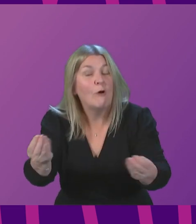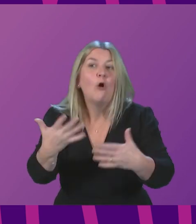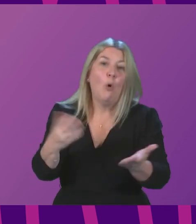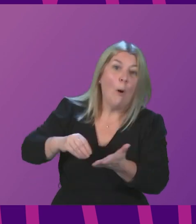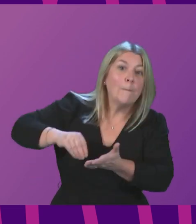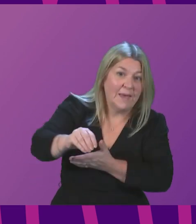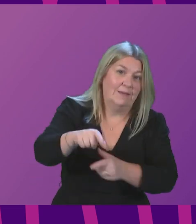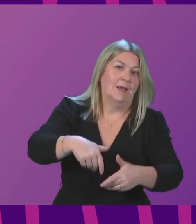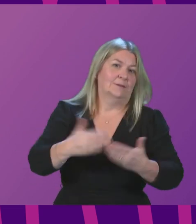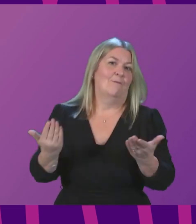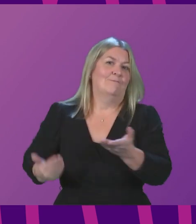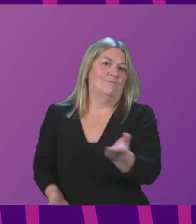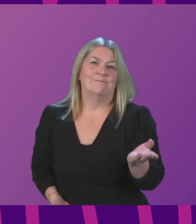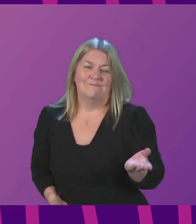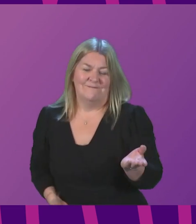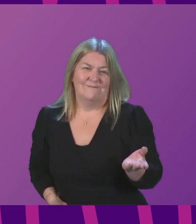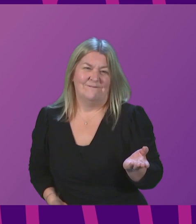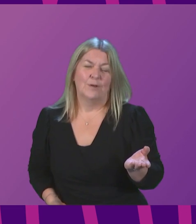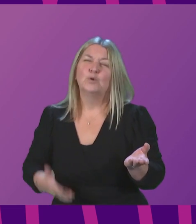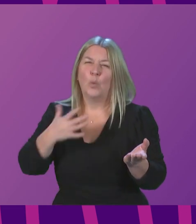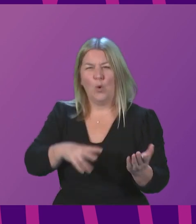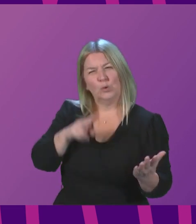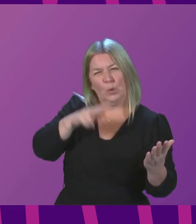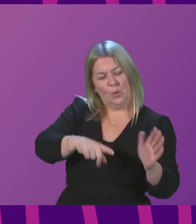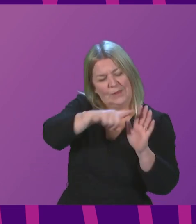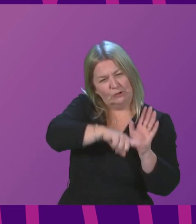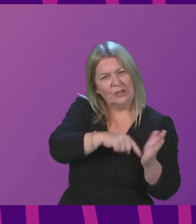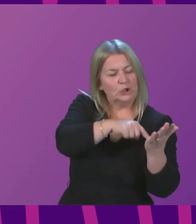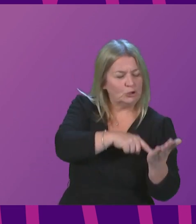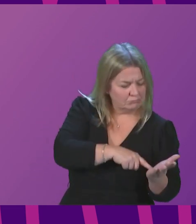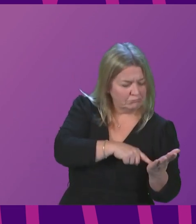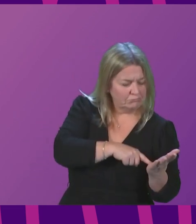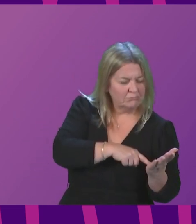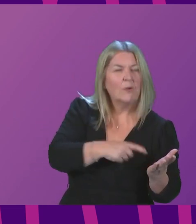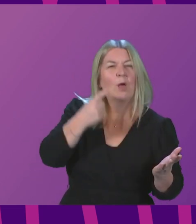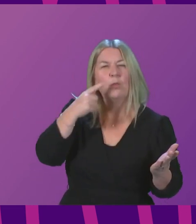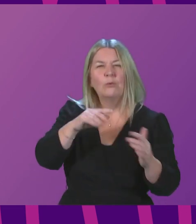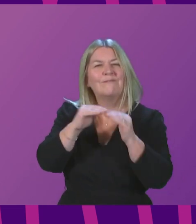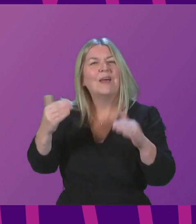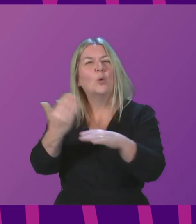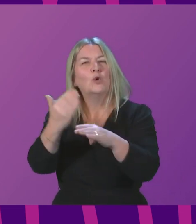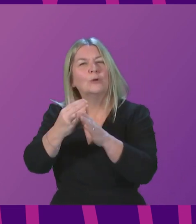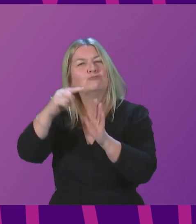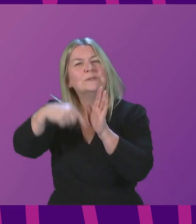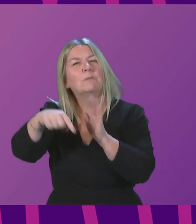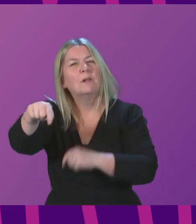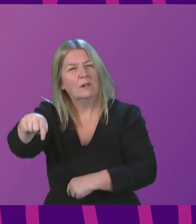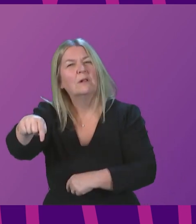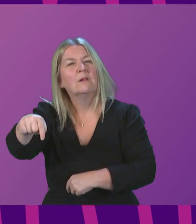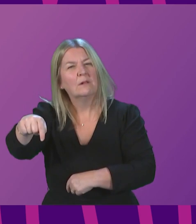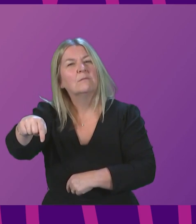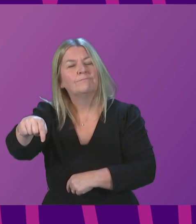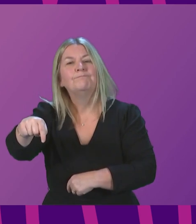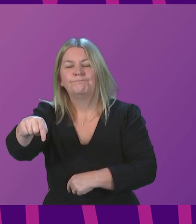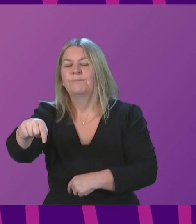go further than the legislation currently allows us to, through focusing on wider fair work principles across the retail sector. We will do this through the